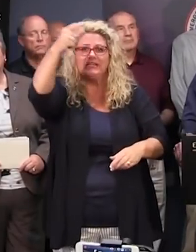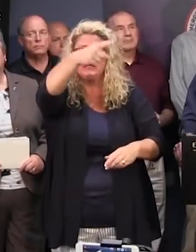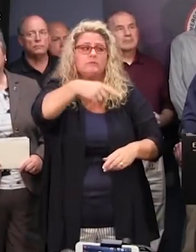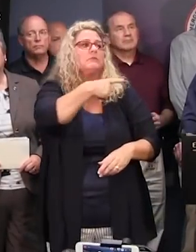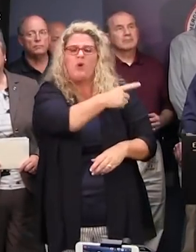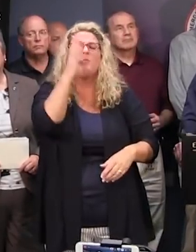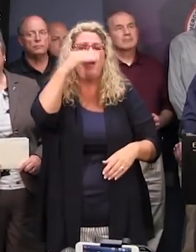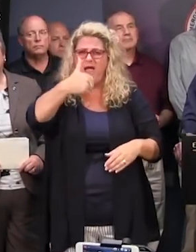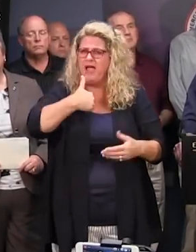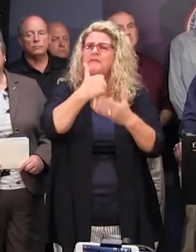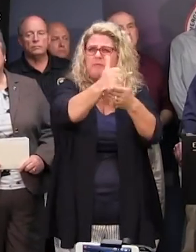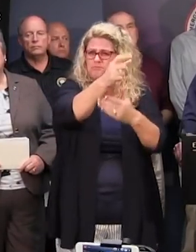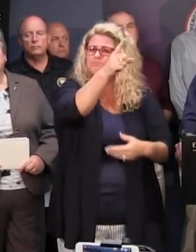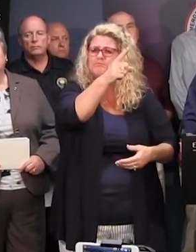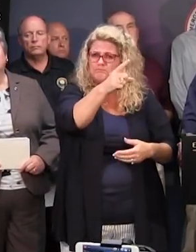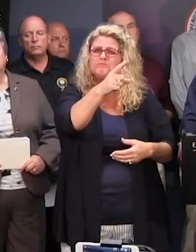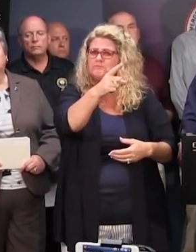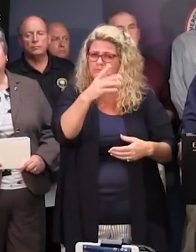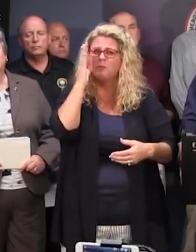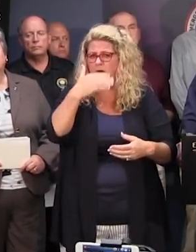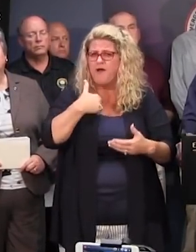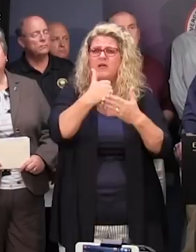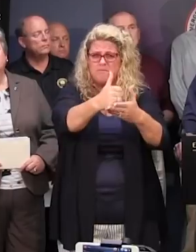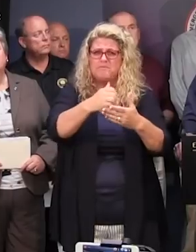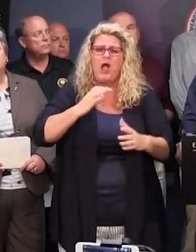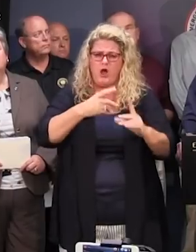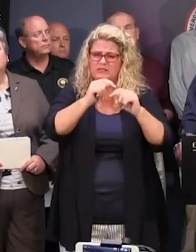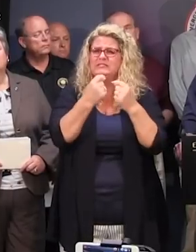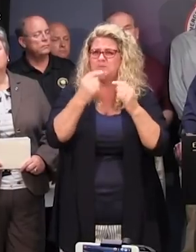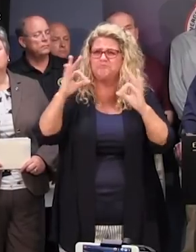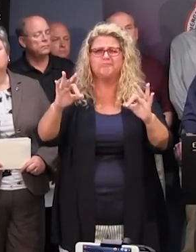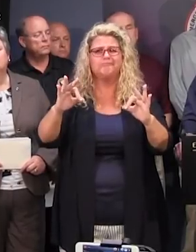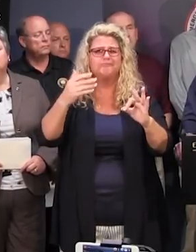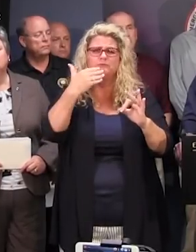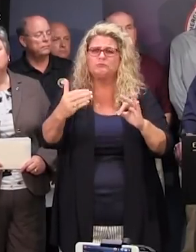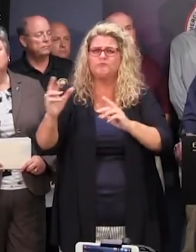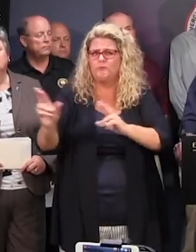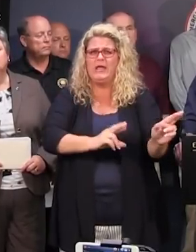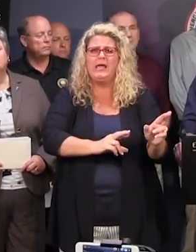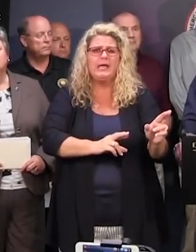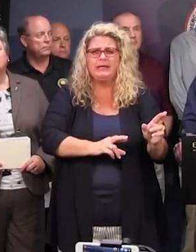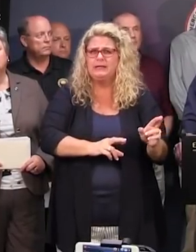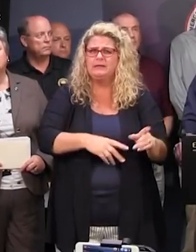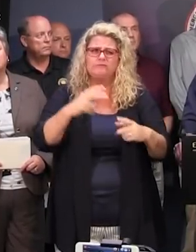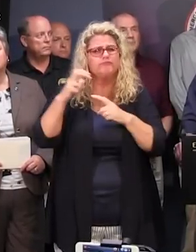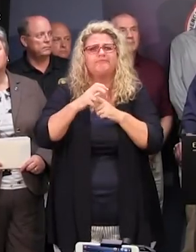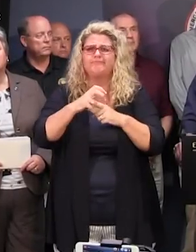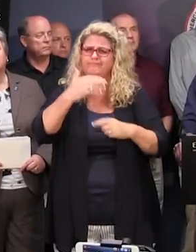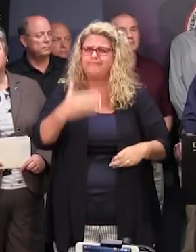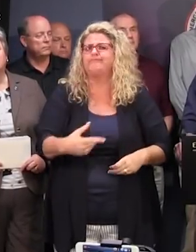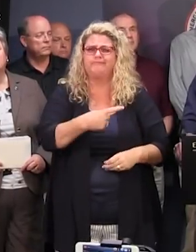resources. As you've heard me say, we have the best team for this kind of thing as well as others of any place